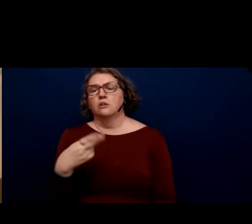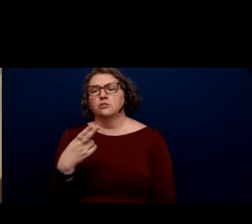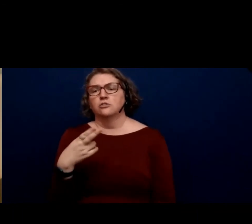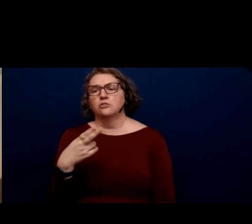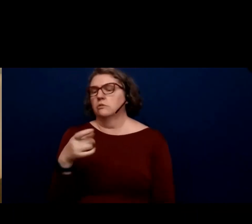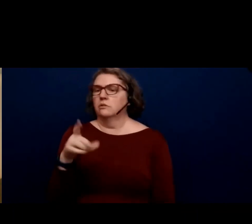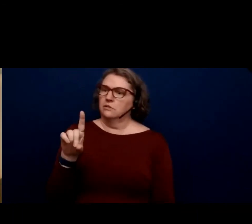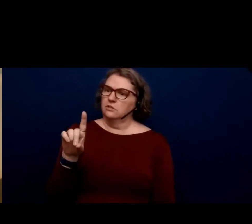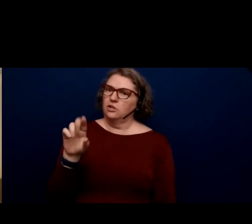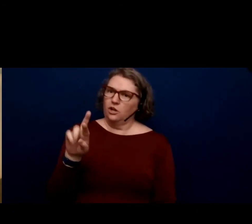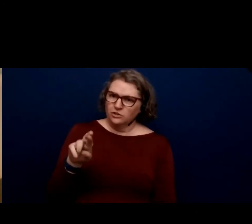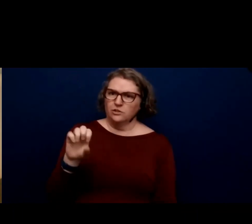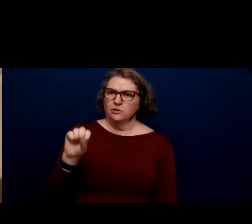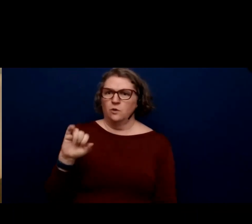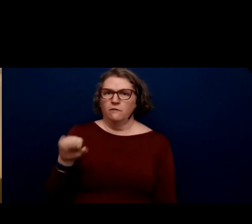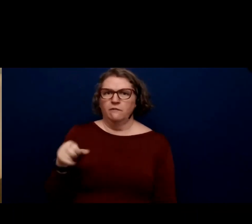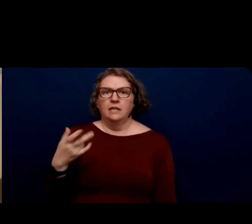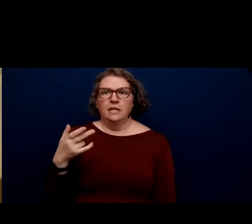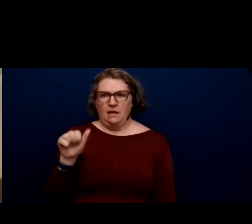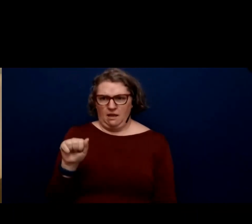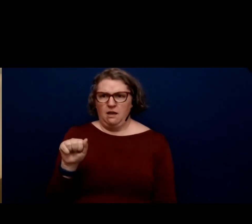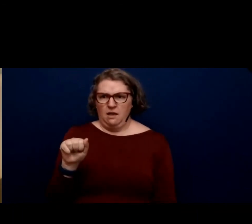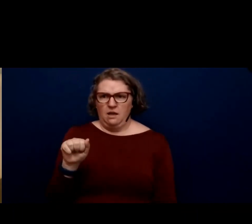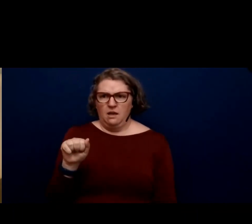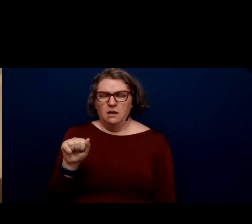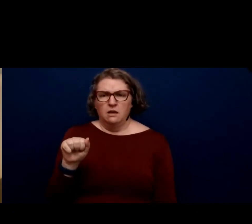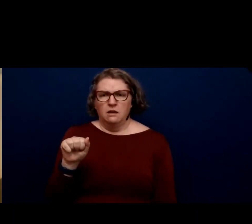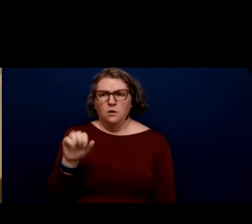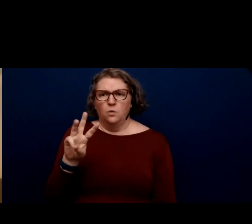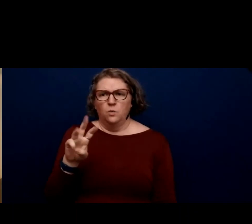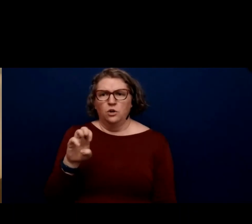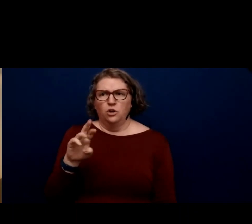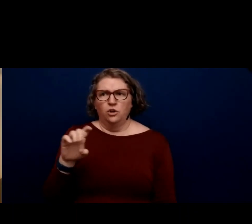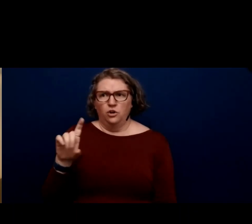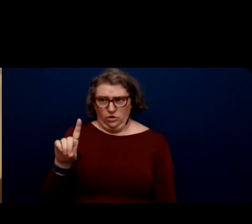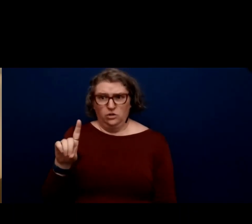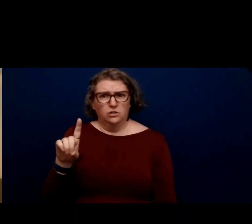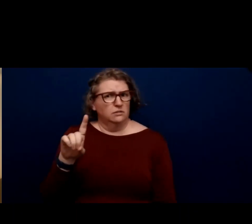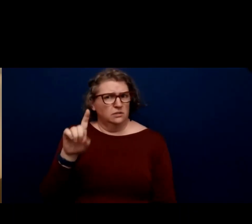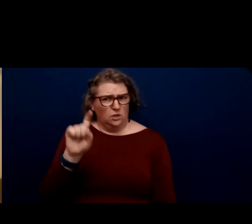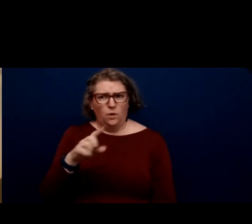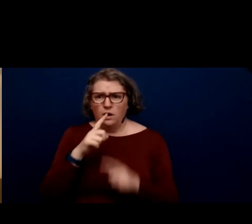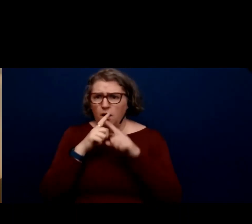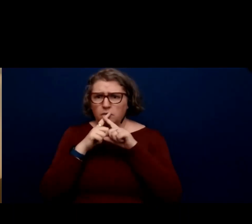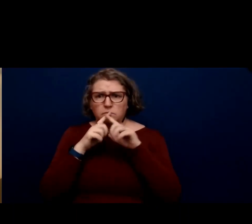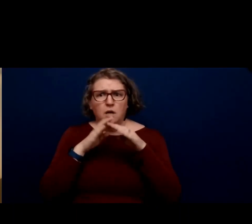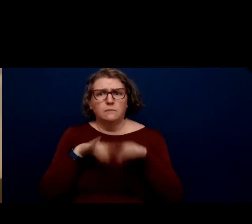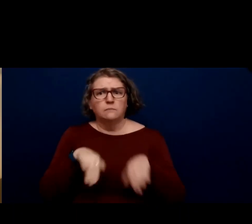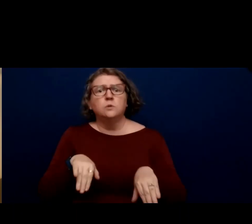There must be some unmuting glitch. Joseph seems to have a problem unmuting.